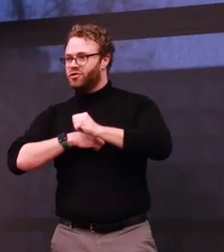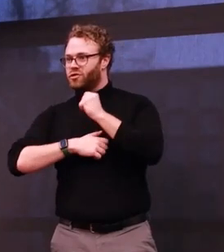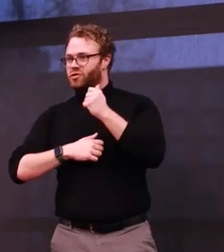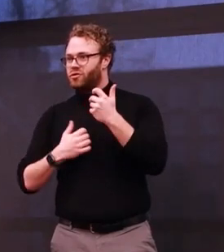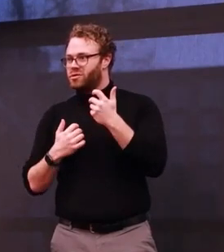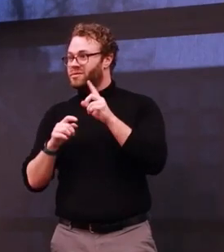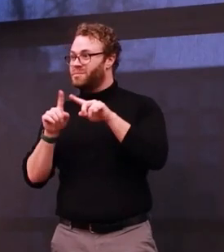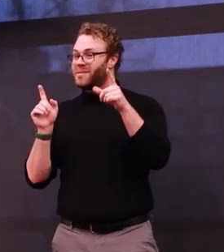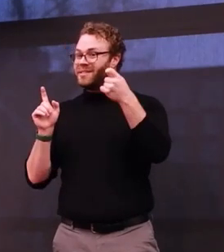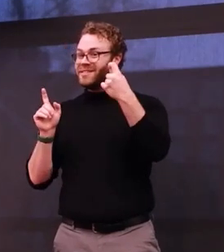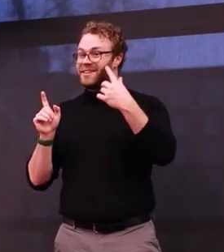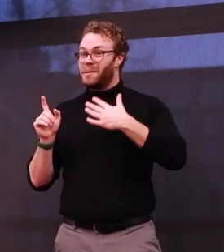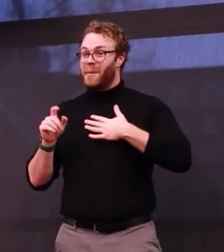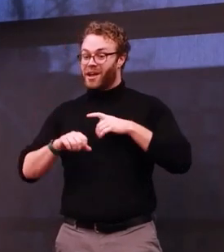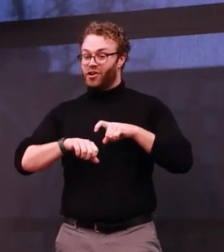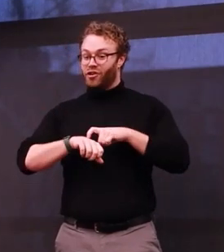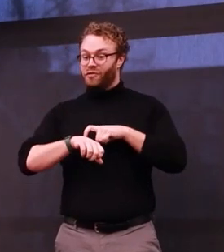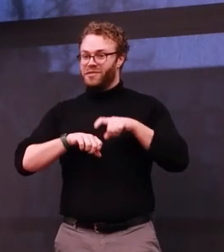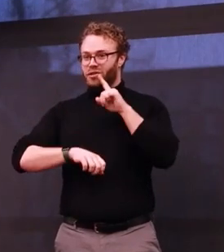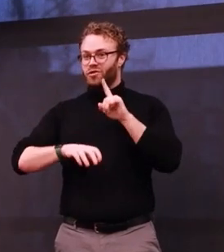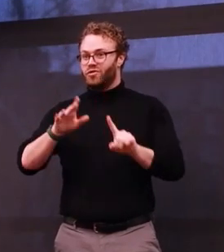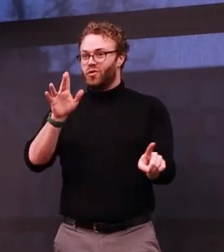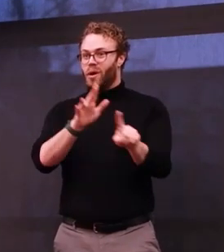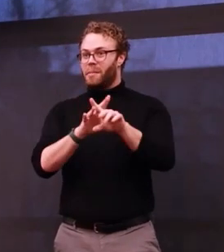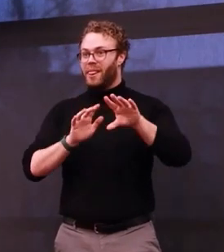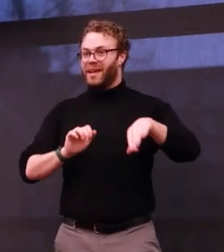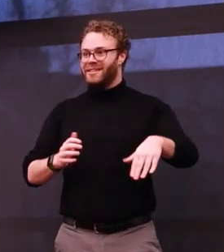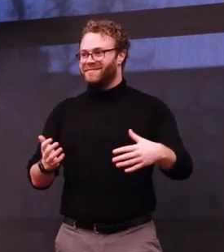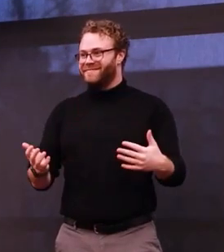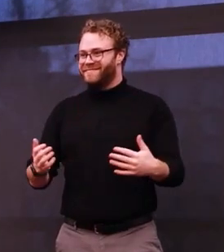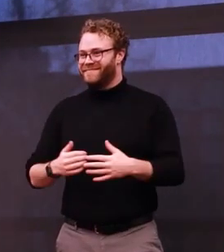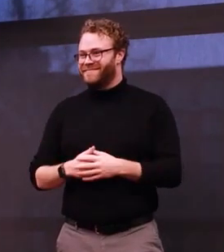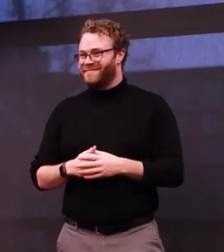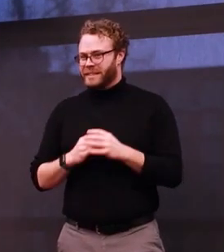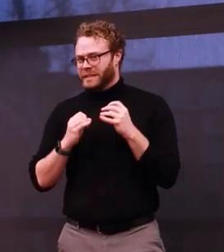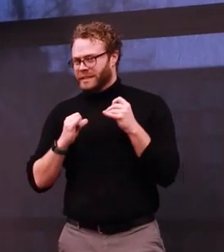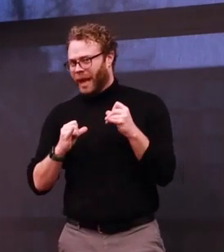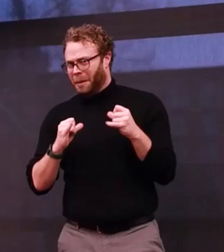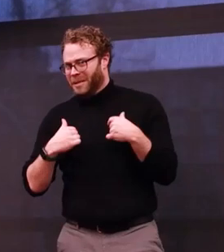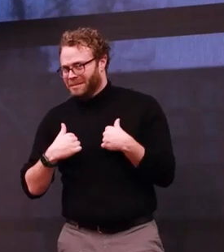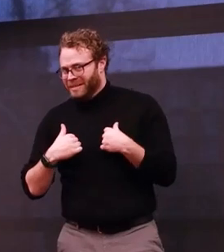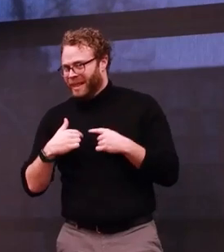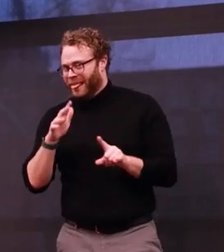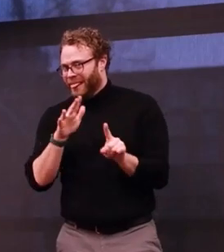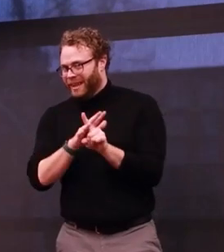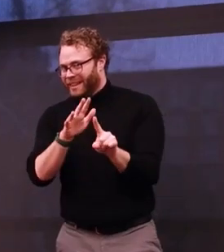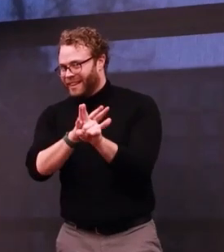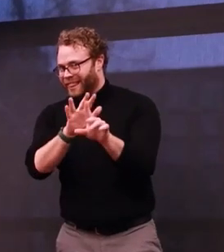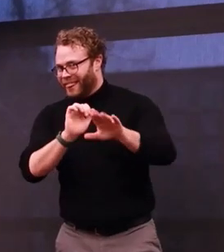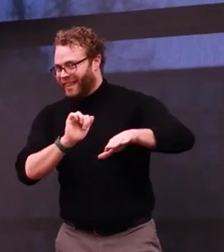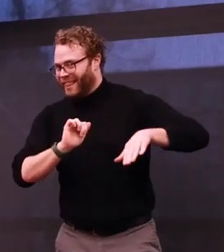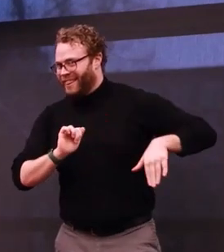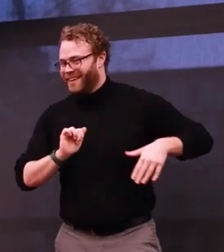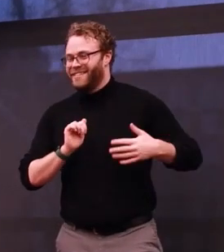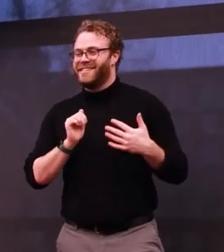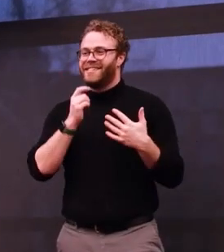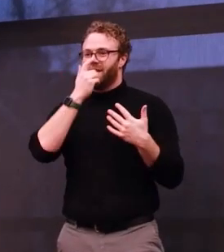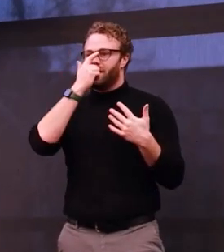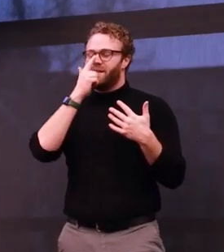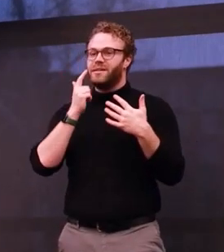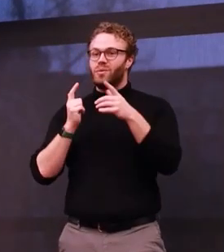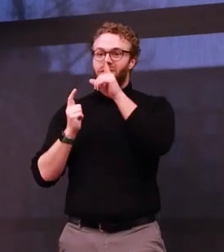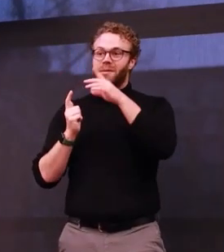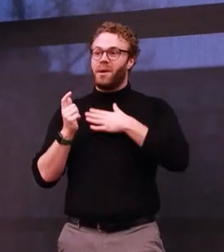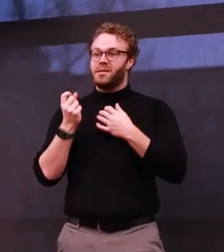my nerves are always linked to a part. I've had an incredible support system throughout this process,